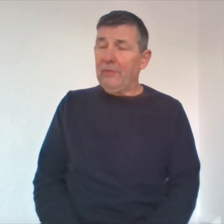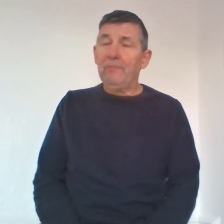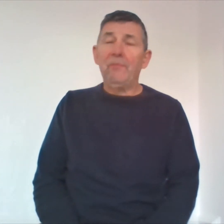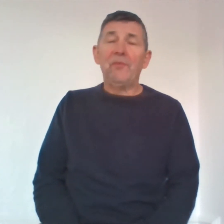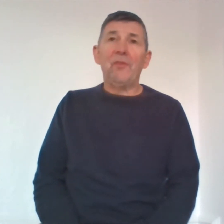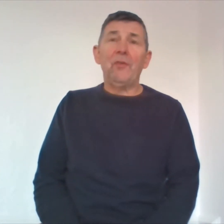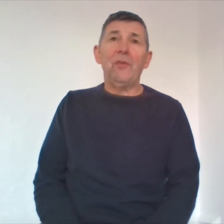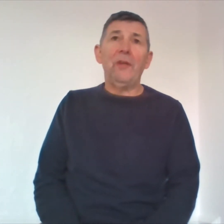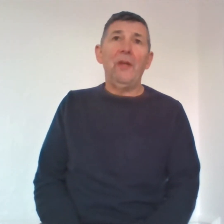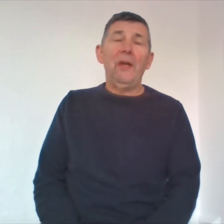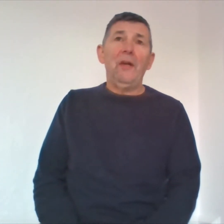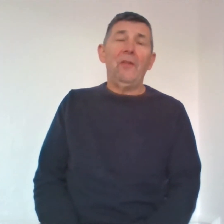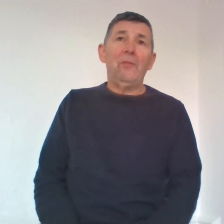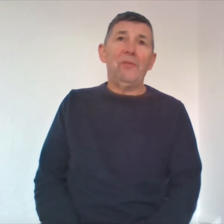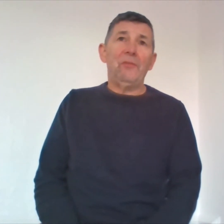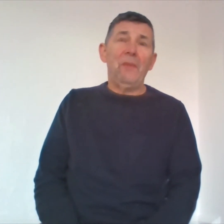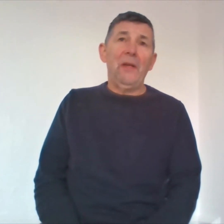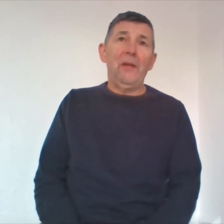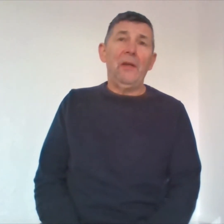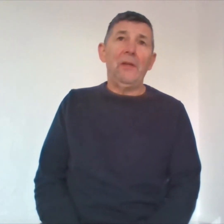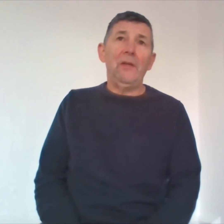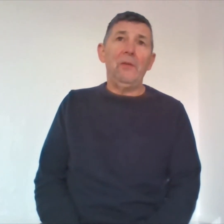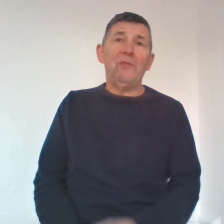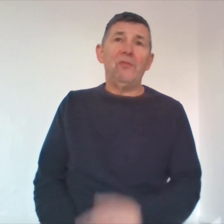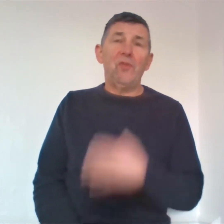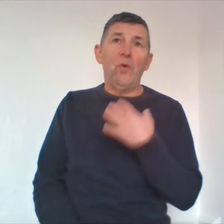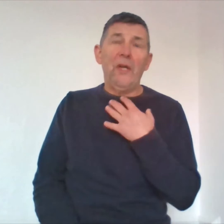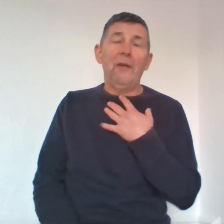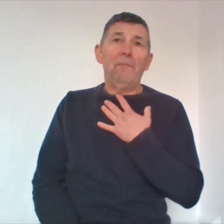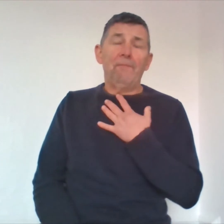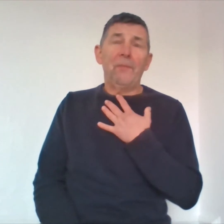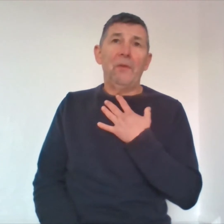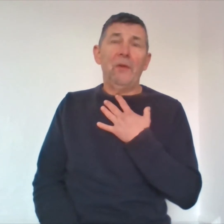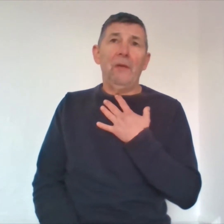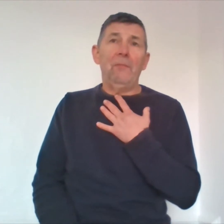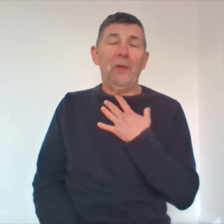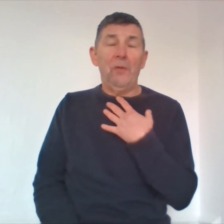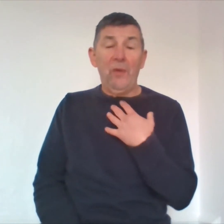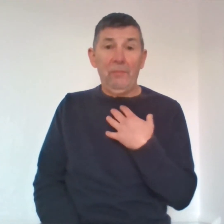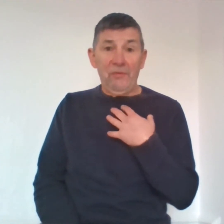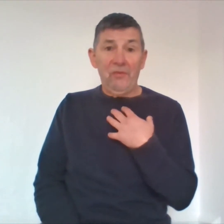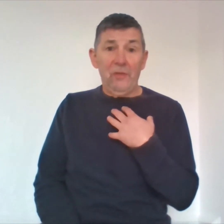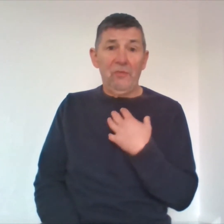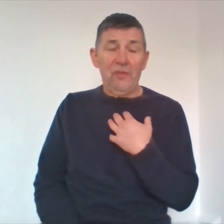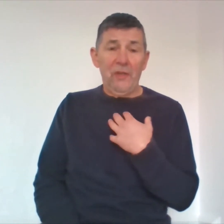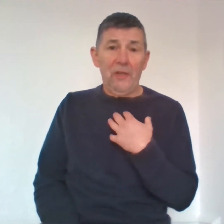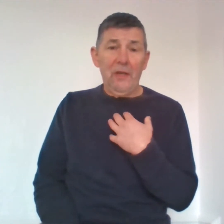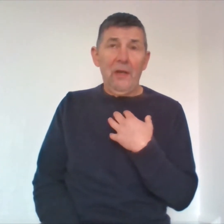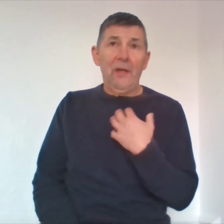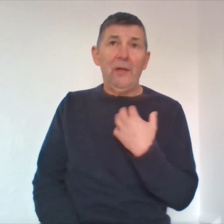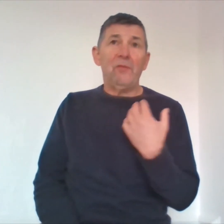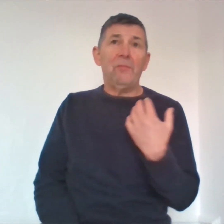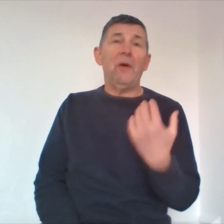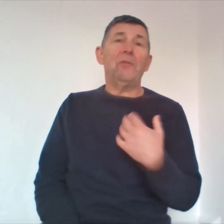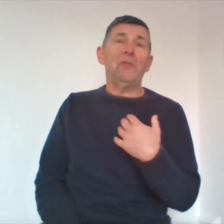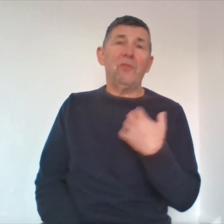struggled and there was this man and he was choking and the way position he was sitting and he was about to stop